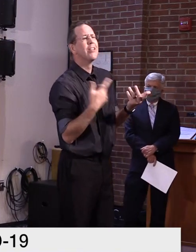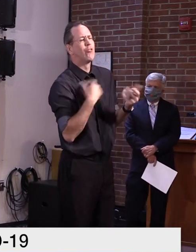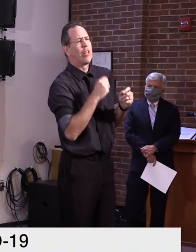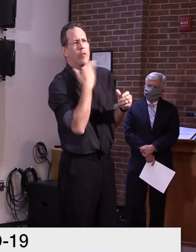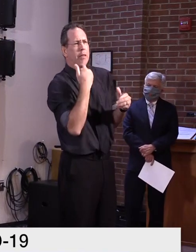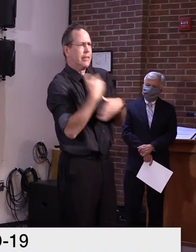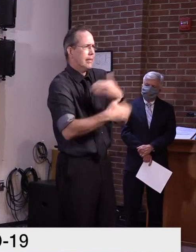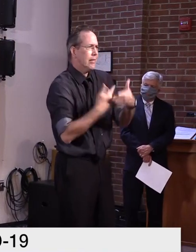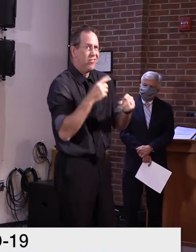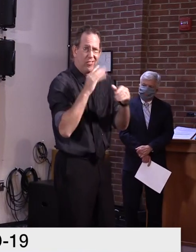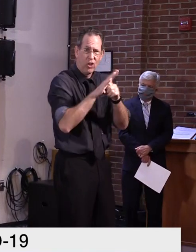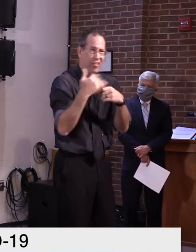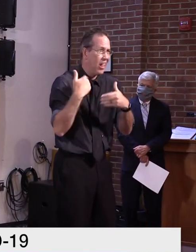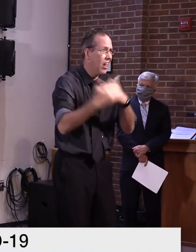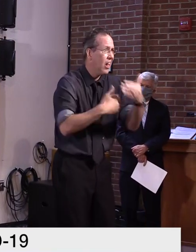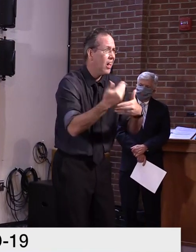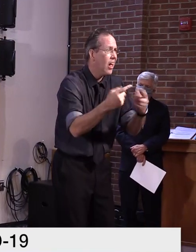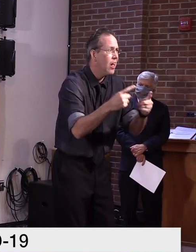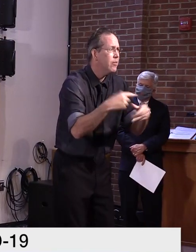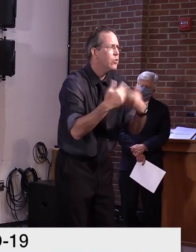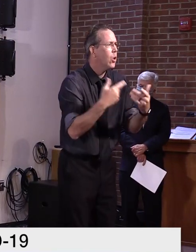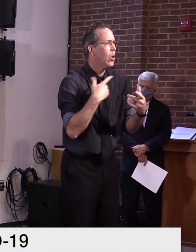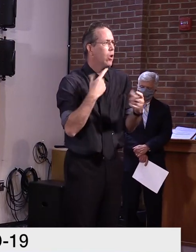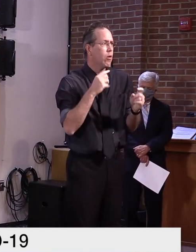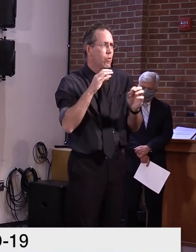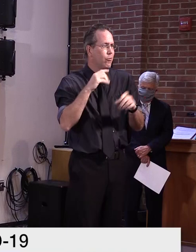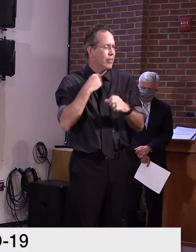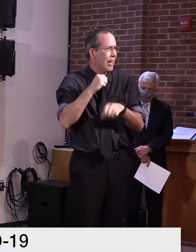a good program established to do just that.